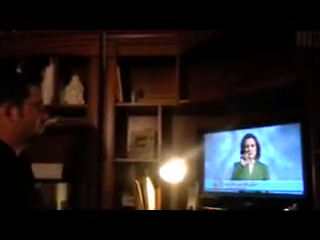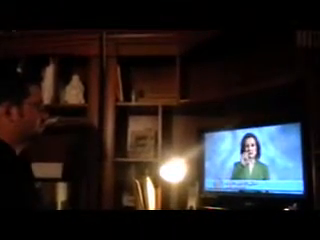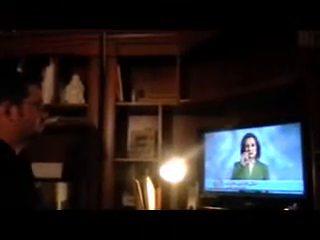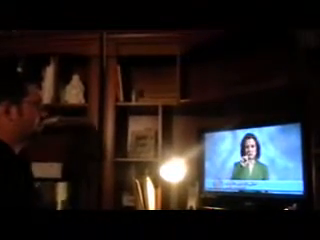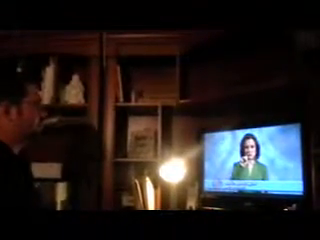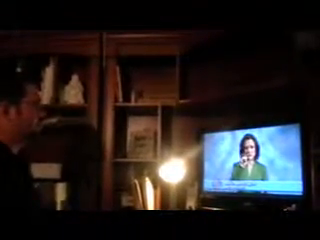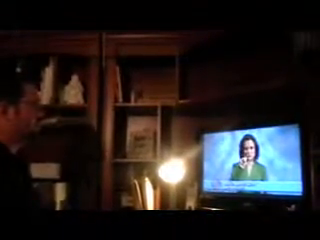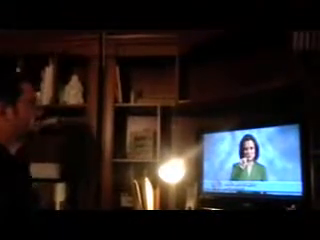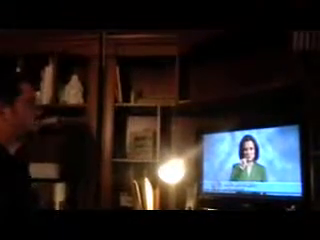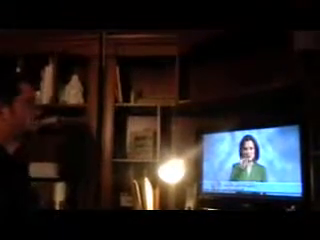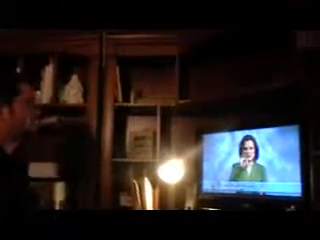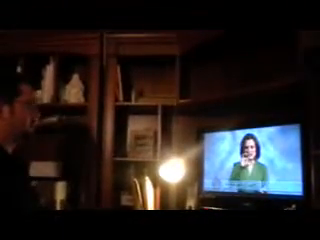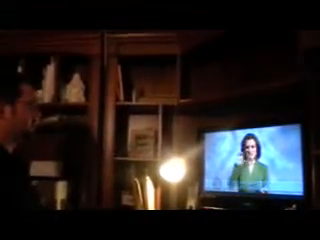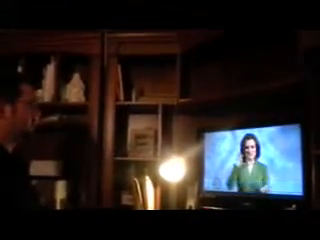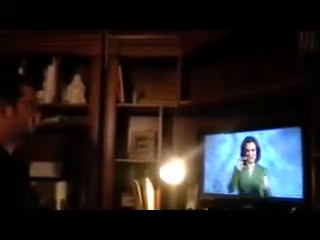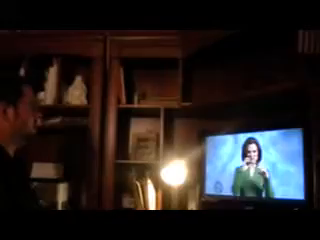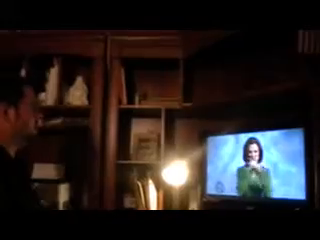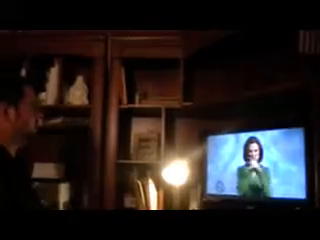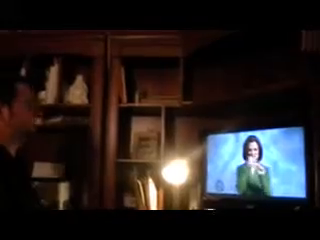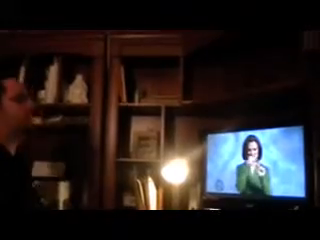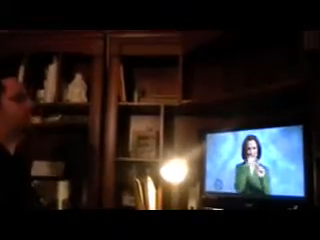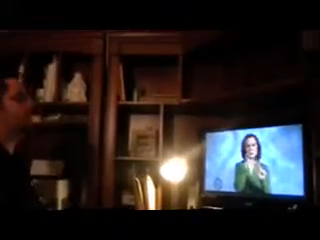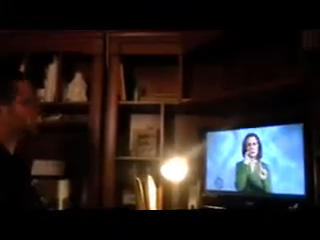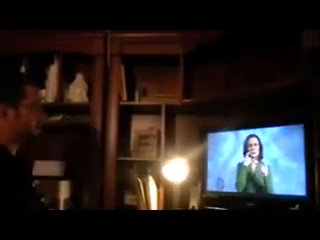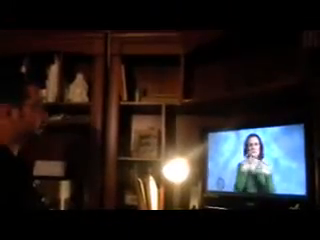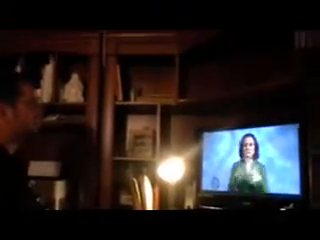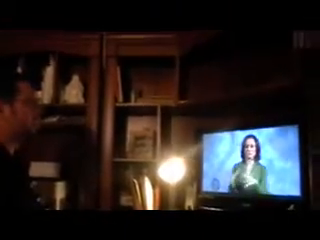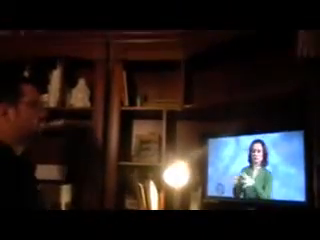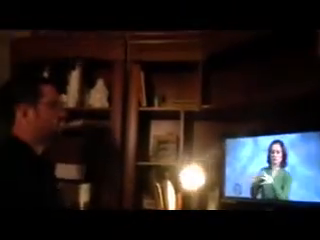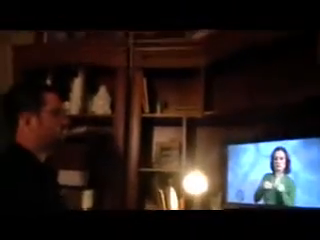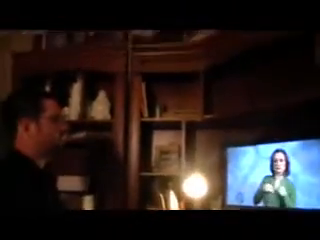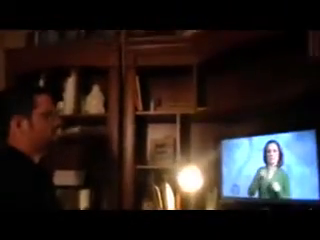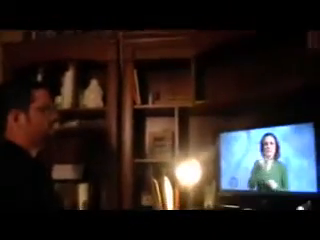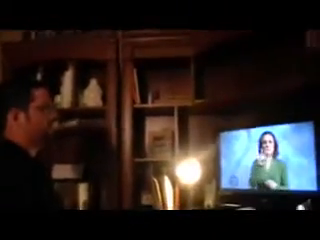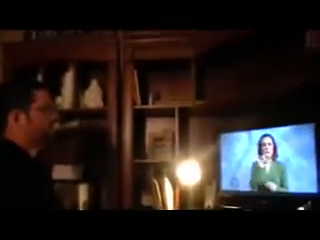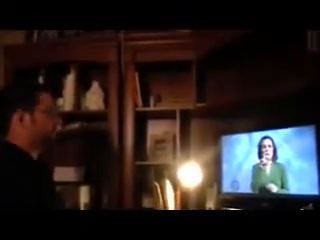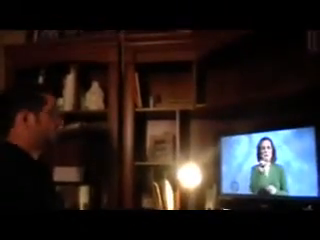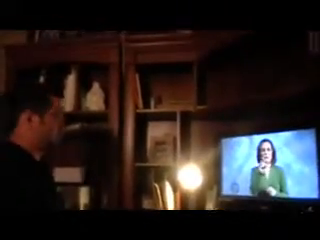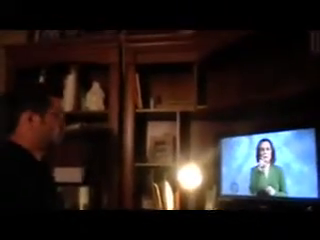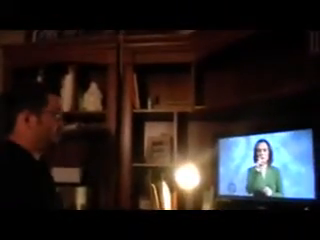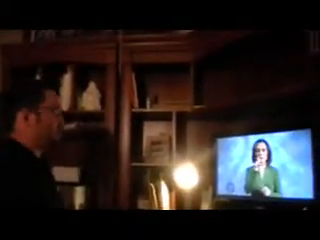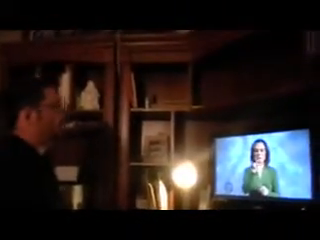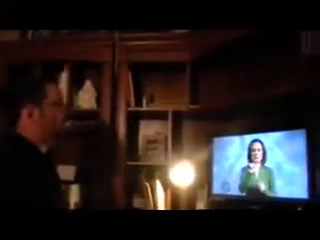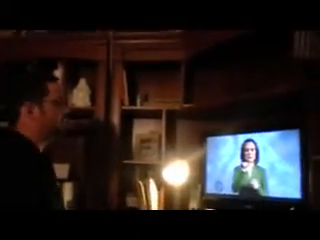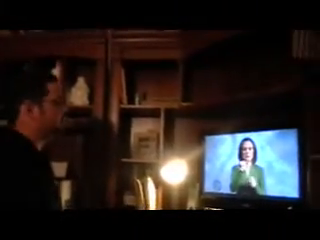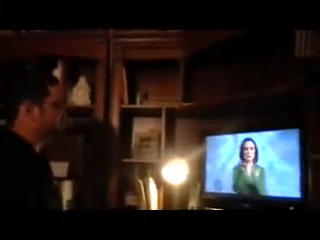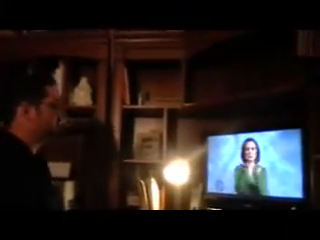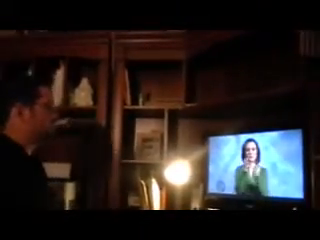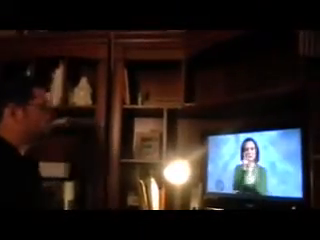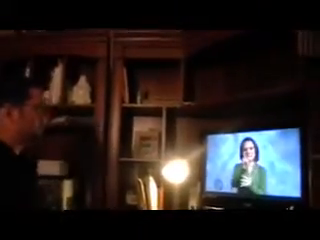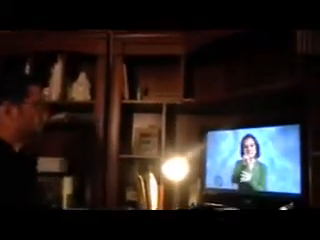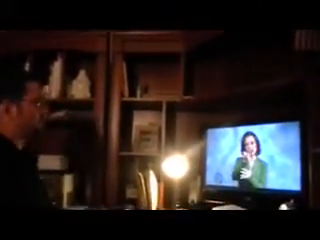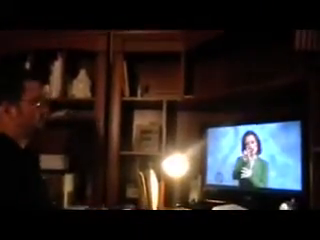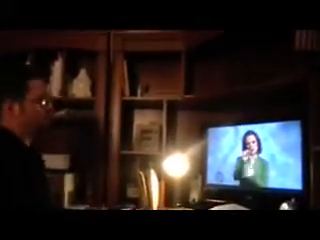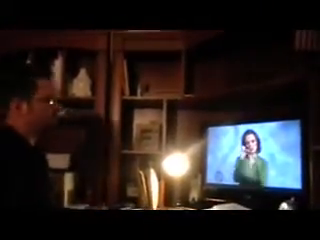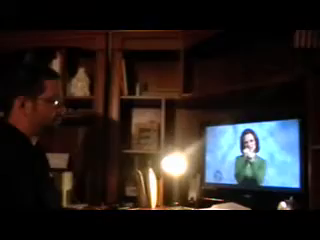The Federal Communications Commission, also known as the FCC, they recently just accepted all their video relay service, also known as